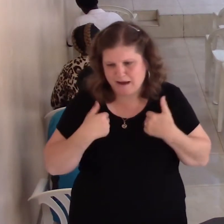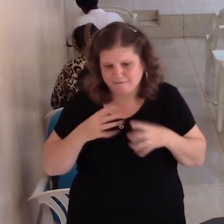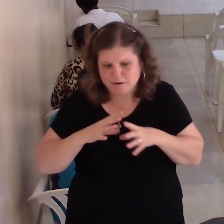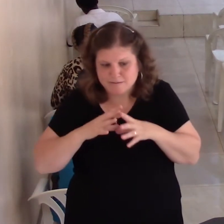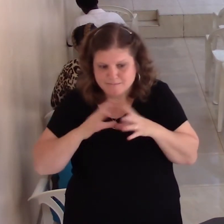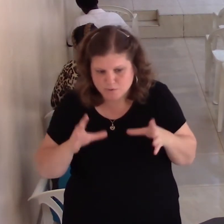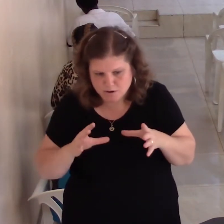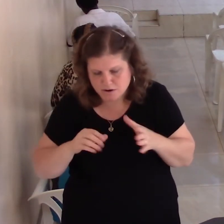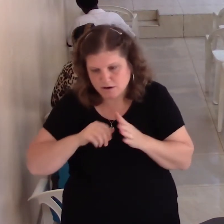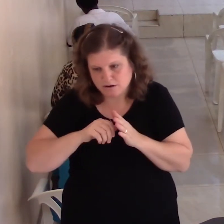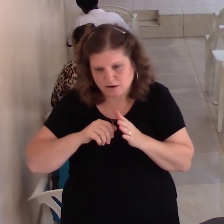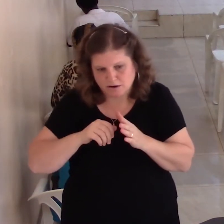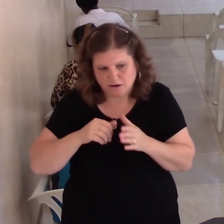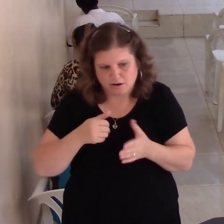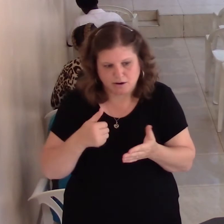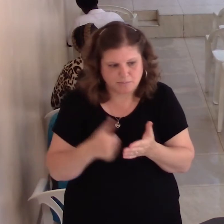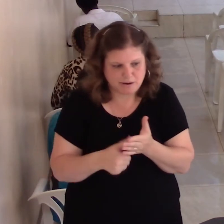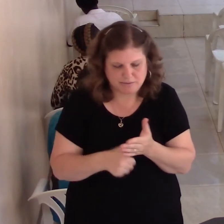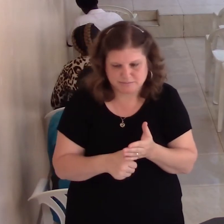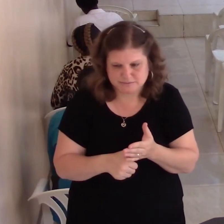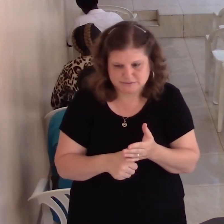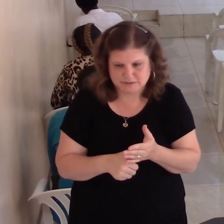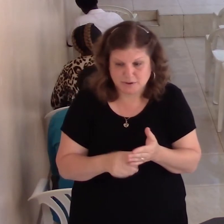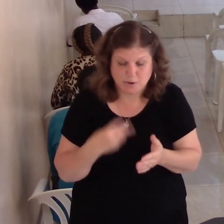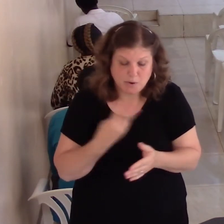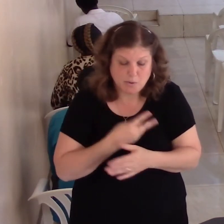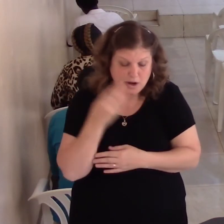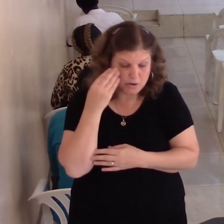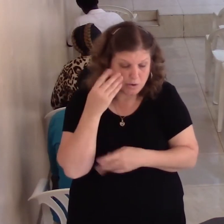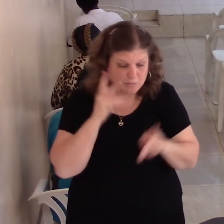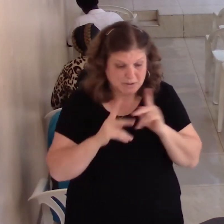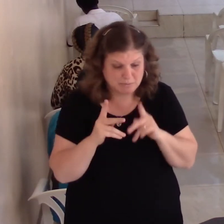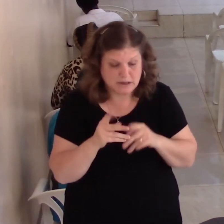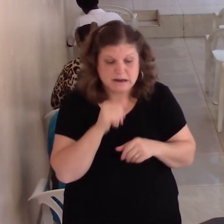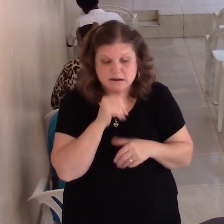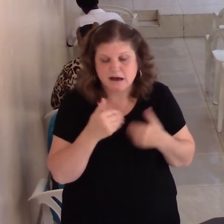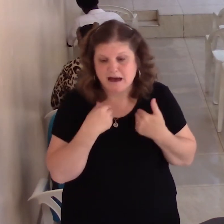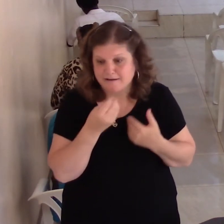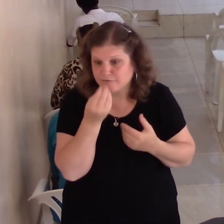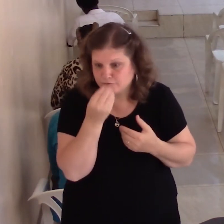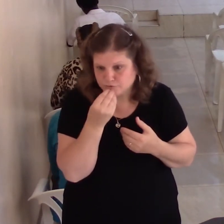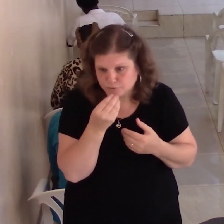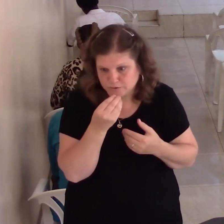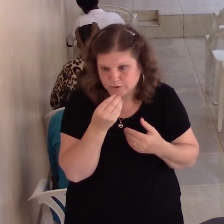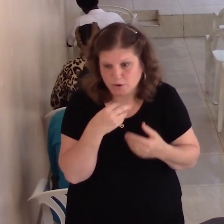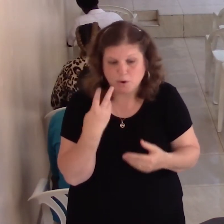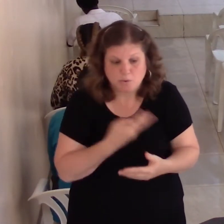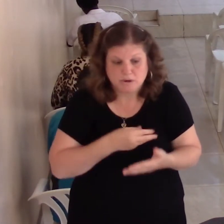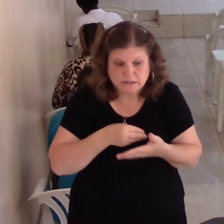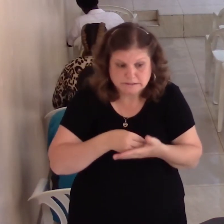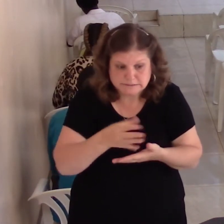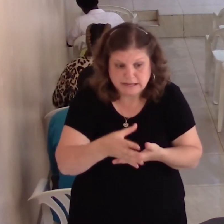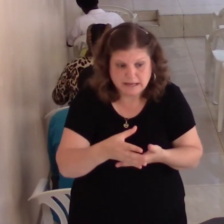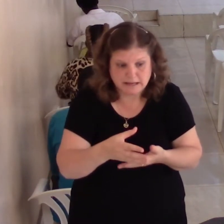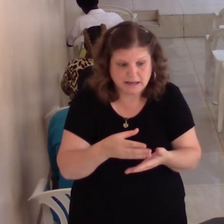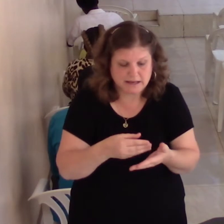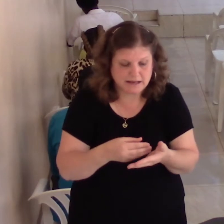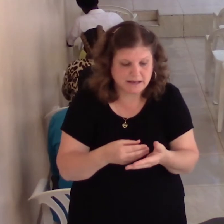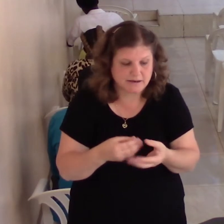had food. And we've helped to send them some money. Other people have helped to send them some food. Other people have done other things. We need to